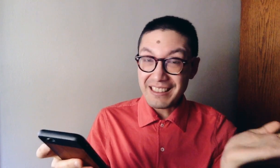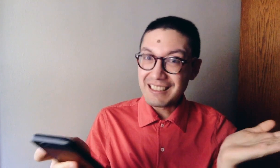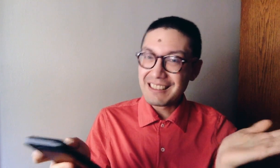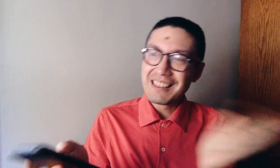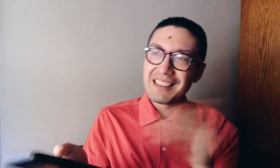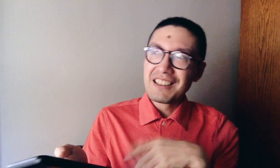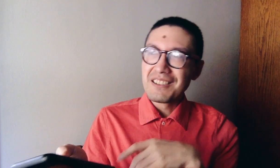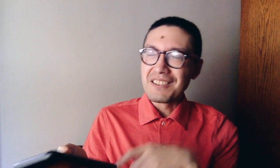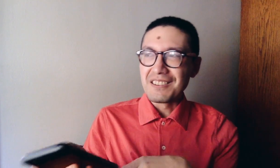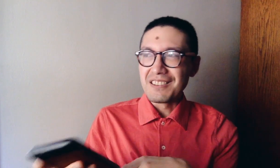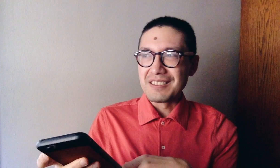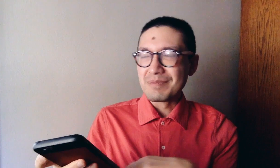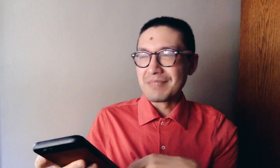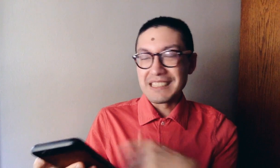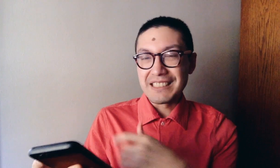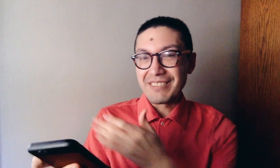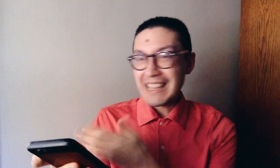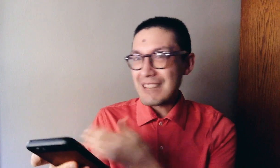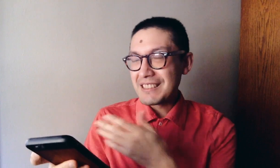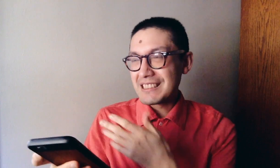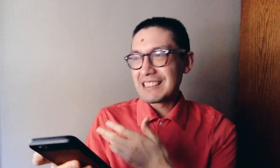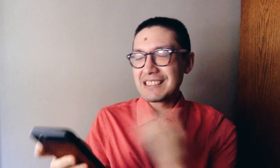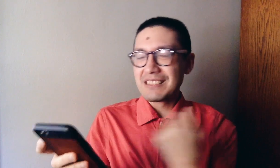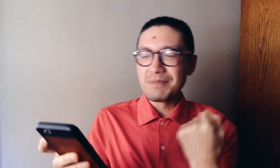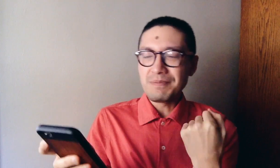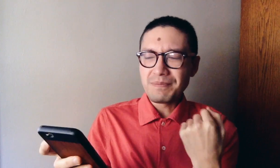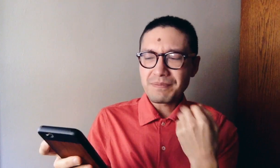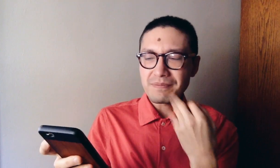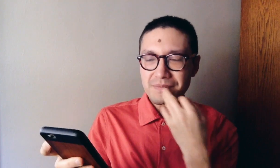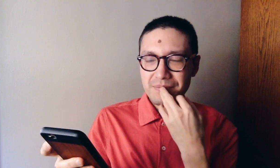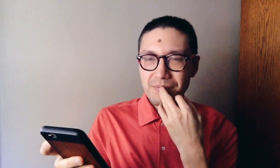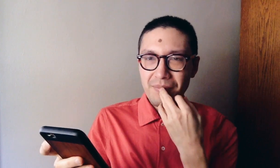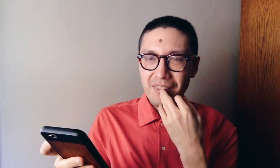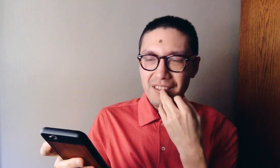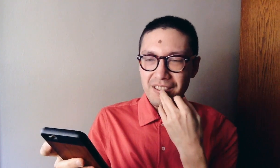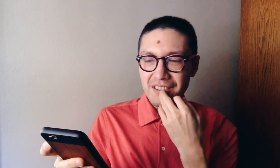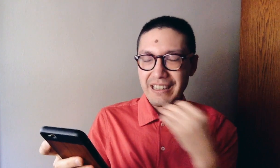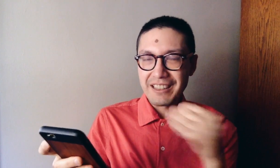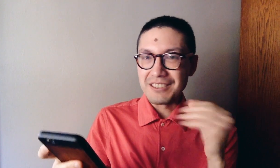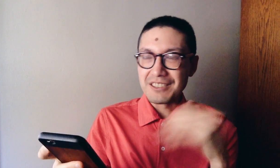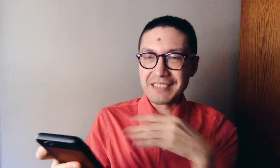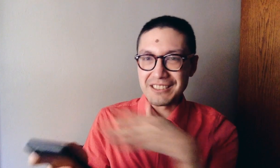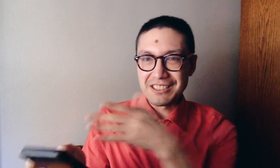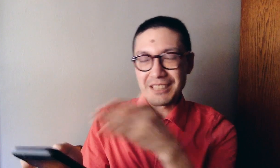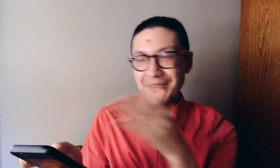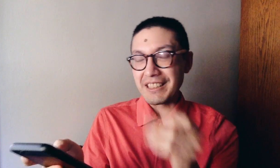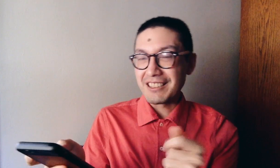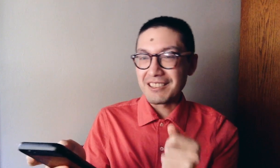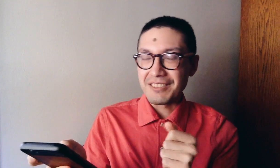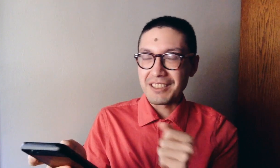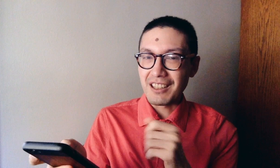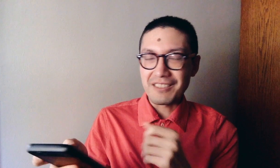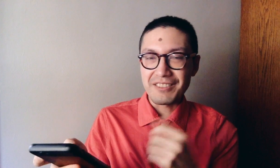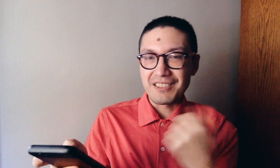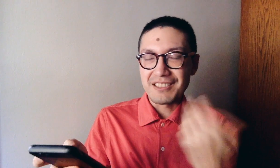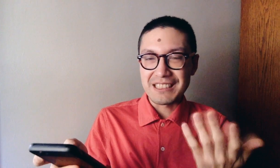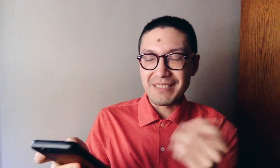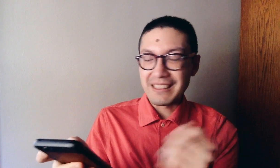or the history of cameras or how to do research on a particular photographer or something